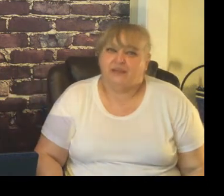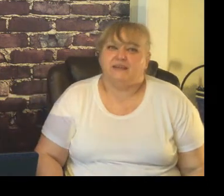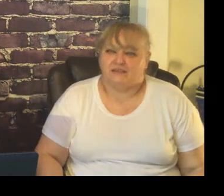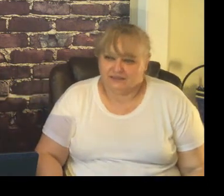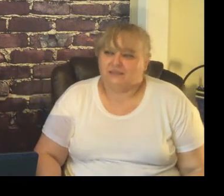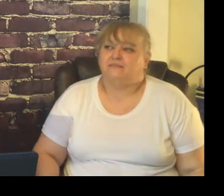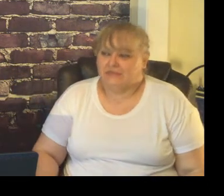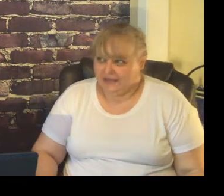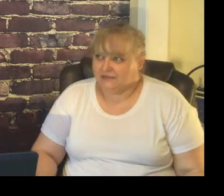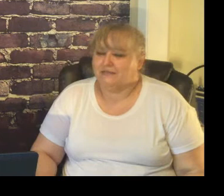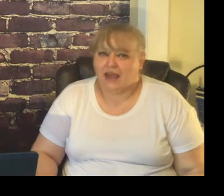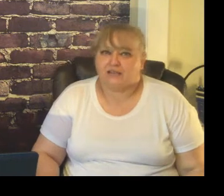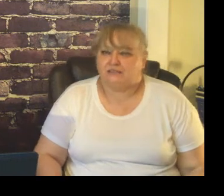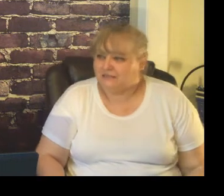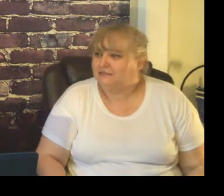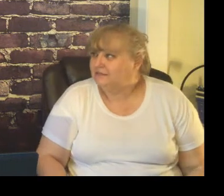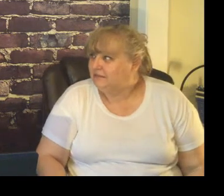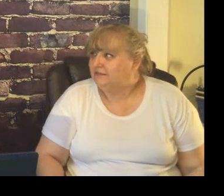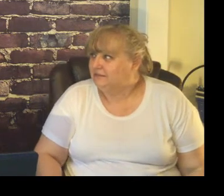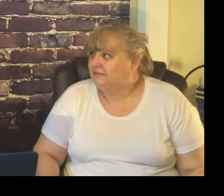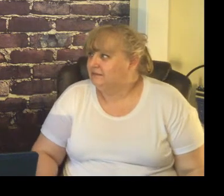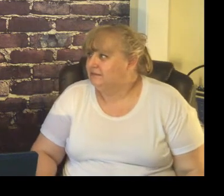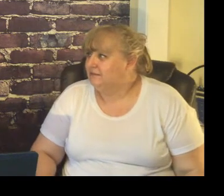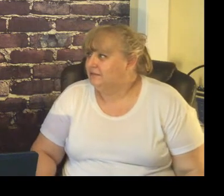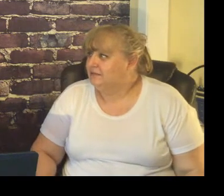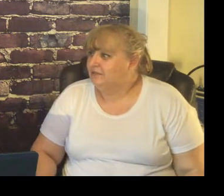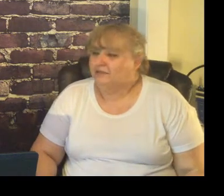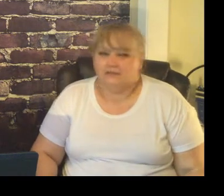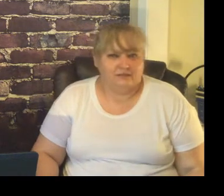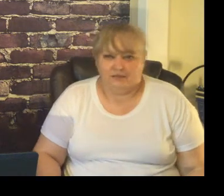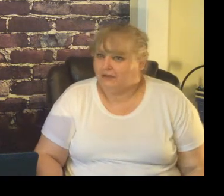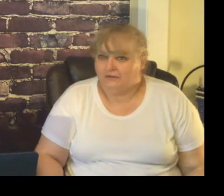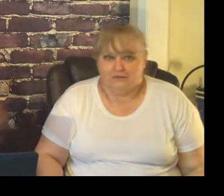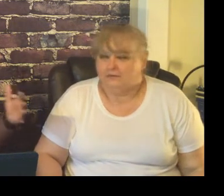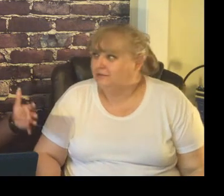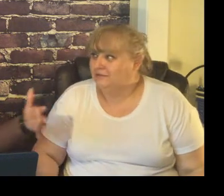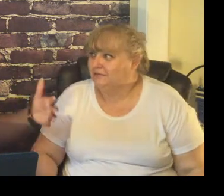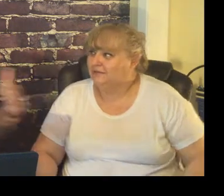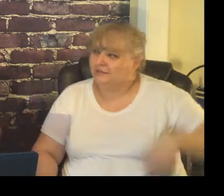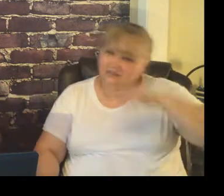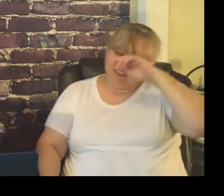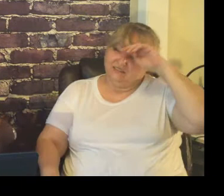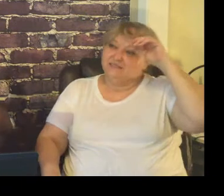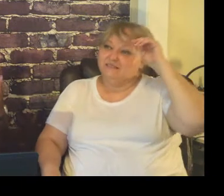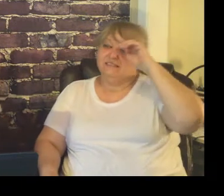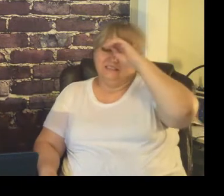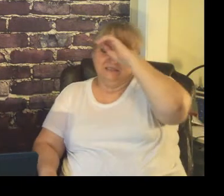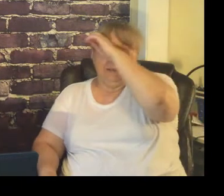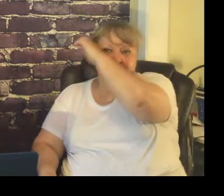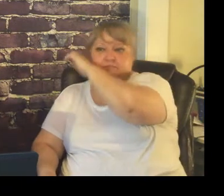myriad of things it's not a one like a one step kind of thing it's the conglomerate of things if you think about how